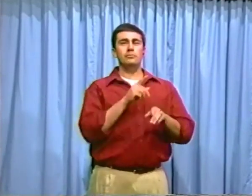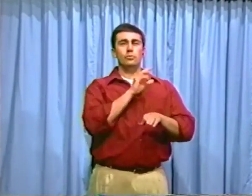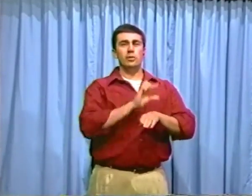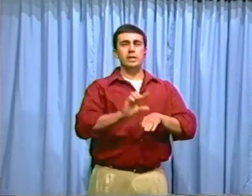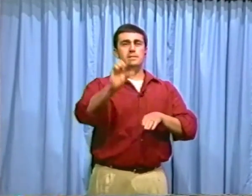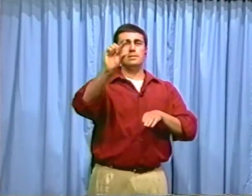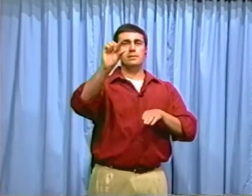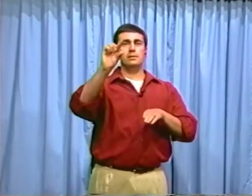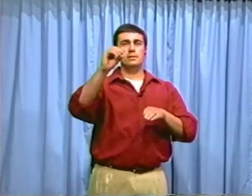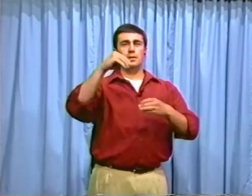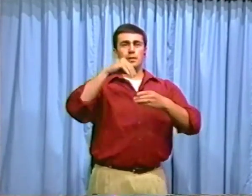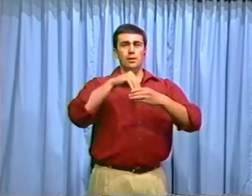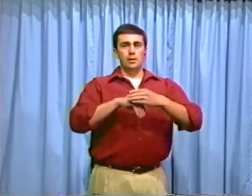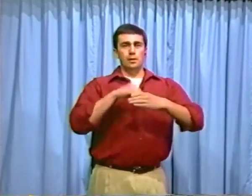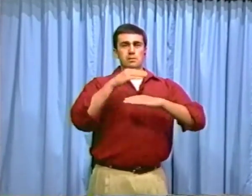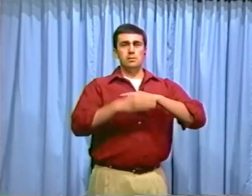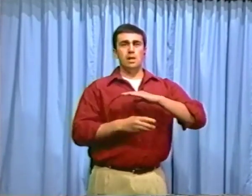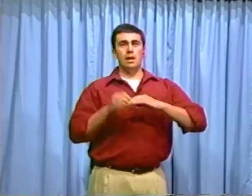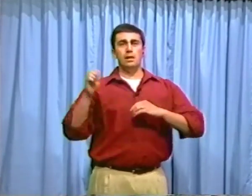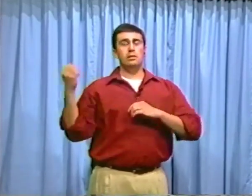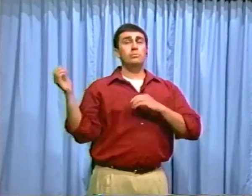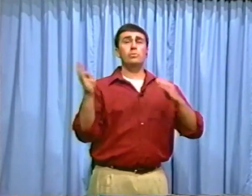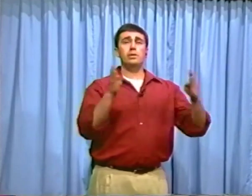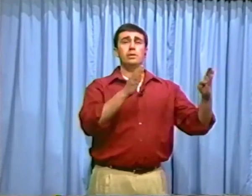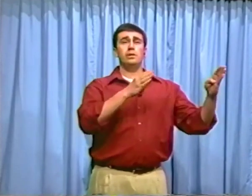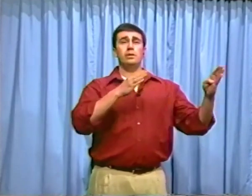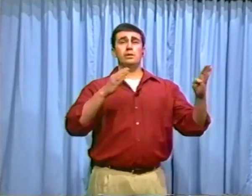of grace inside the breeze?